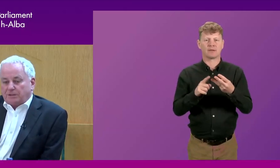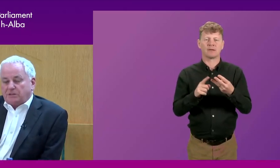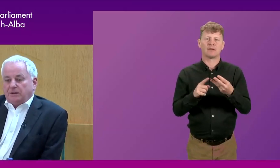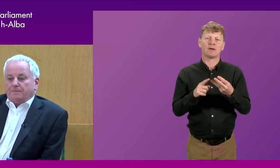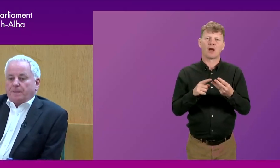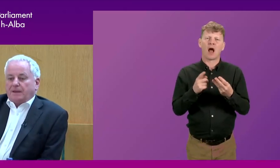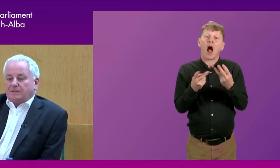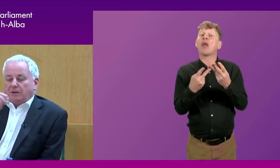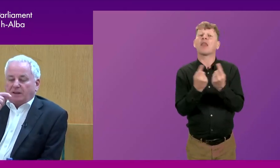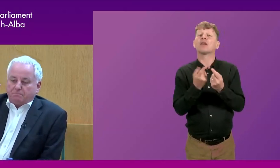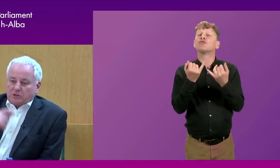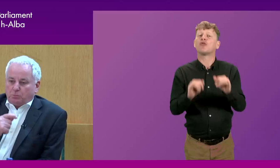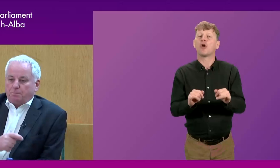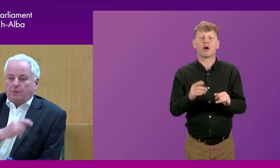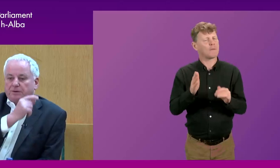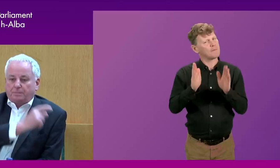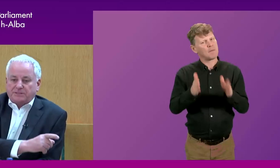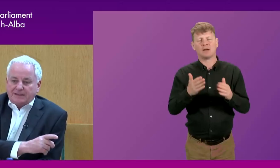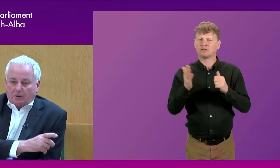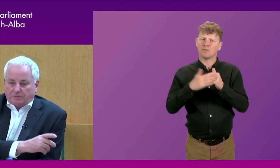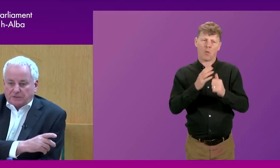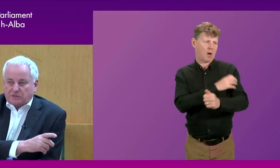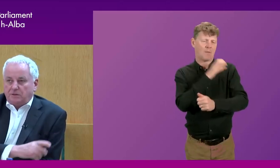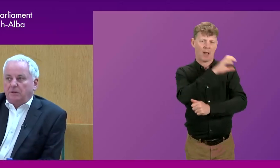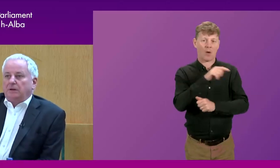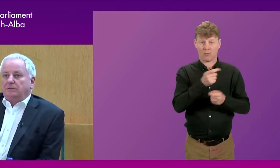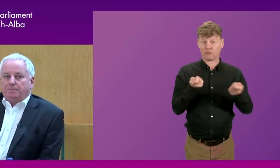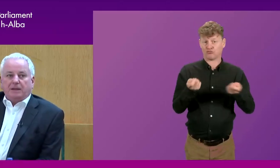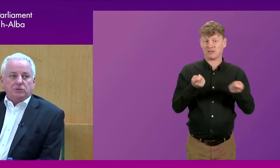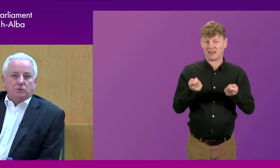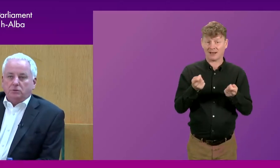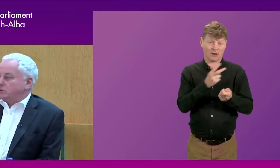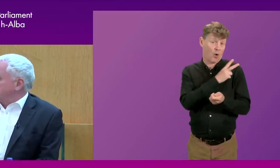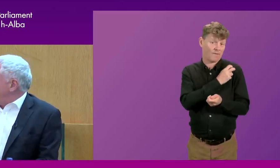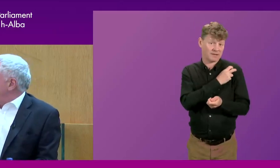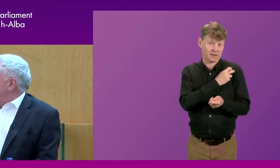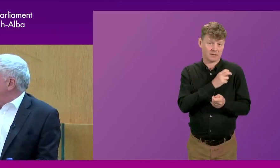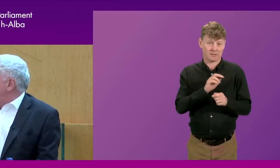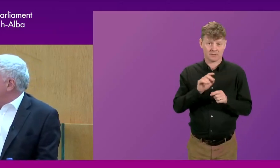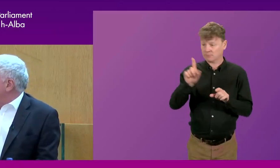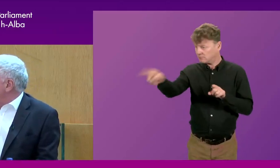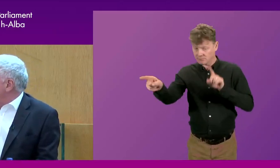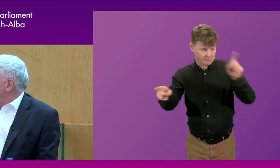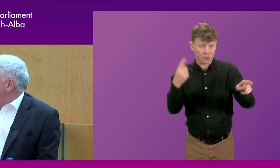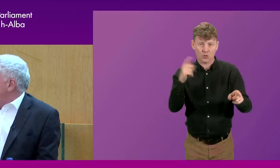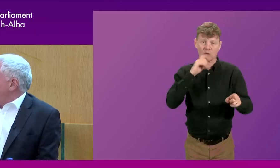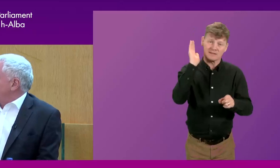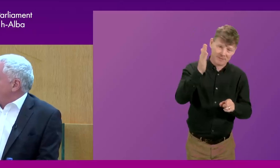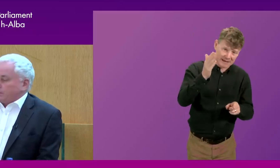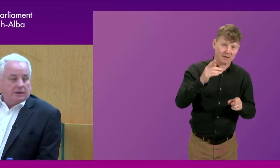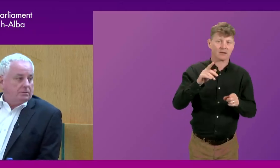example of this, is that we need to give much more power to the presiding officers to pick and choose who's going to speak and who's going to ask the questions.